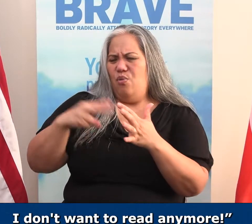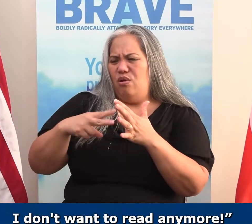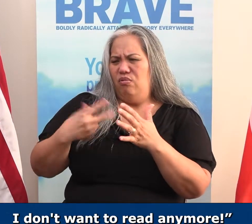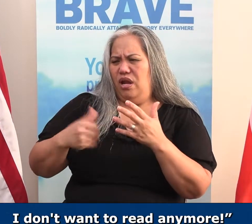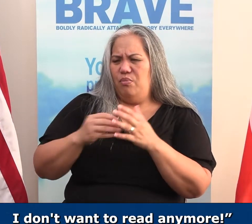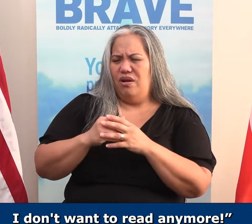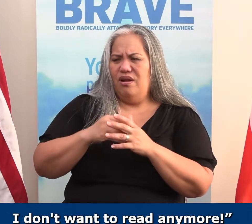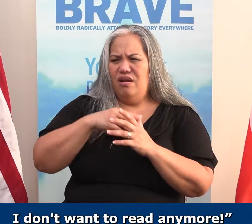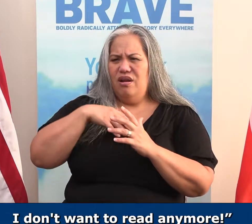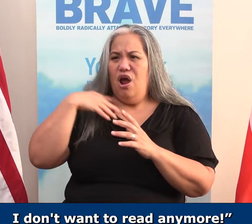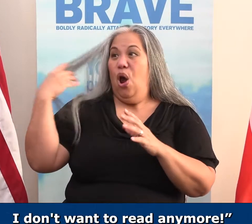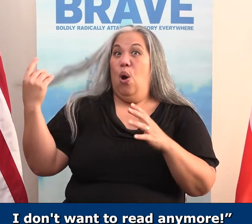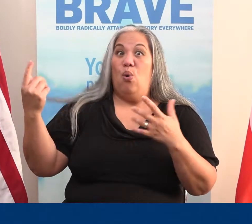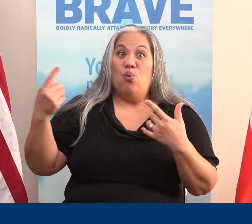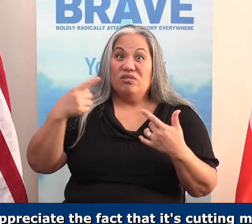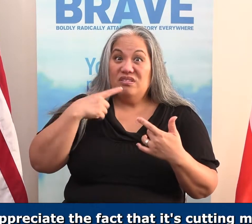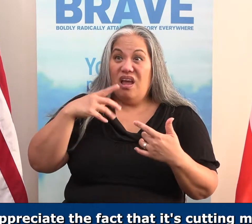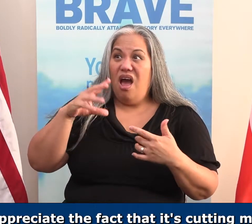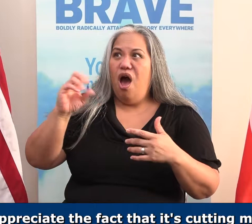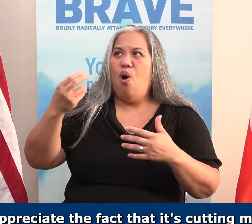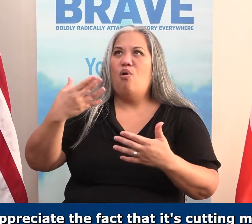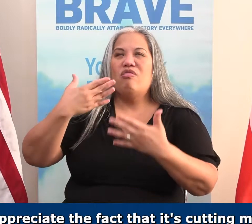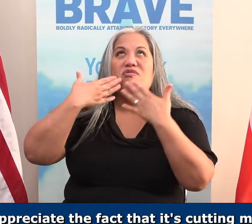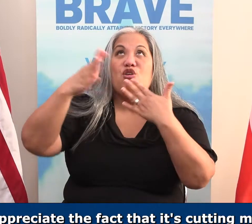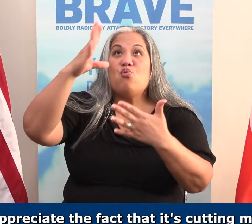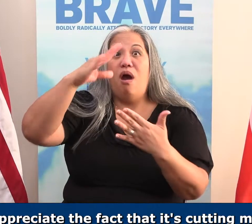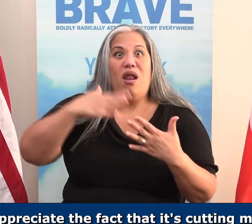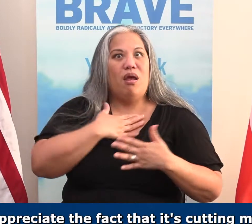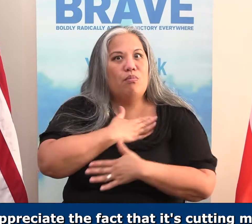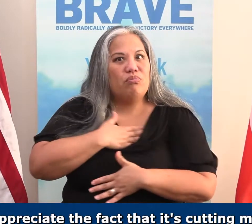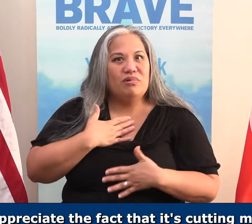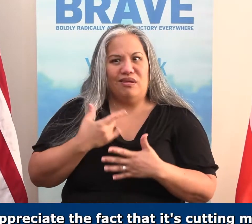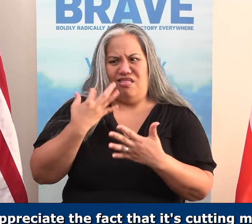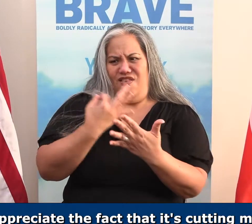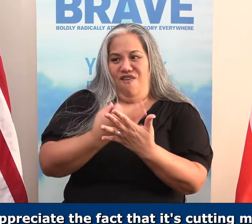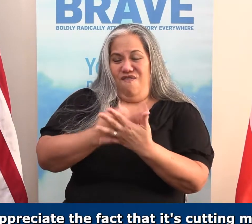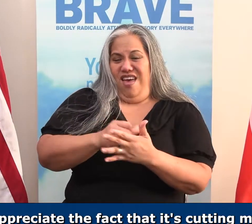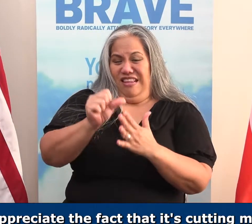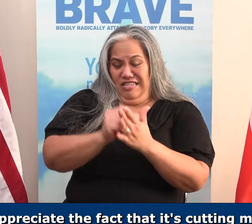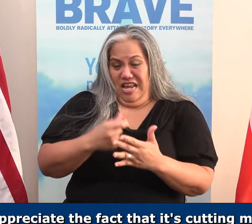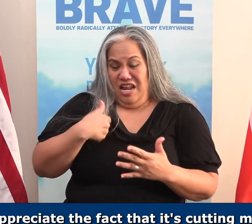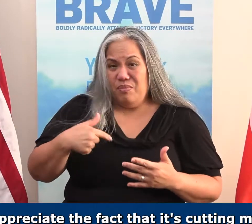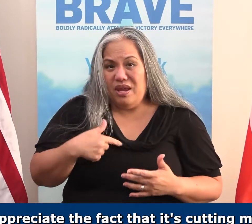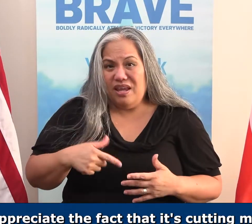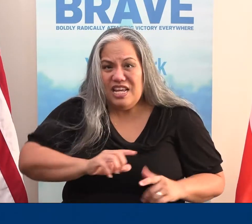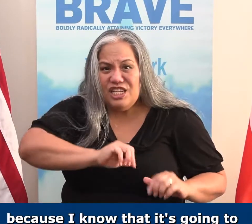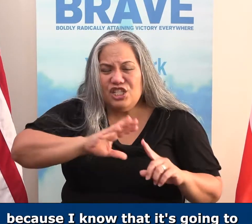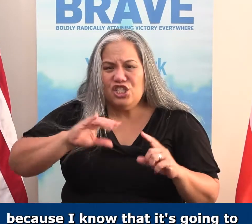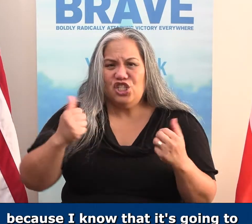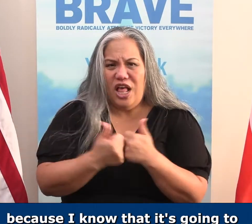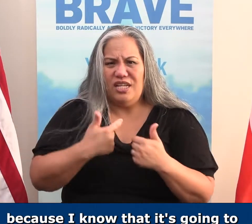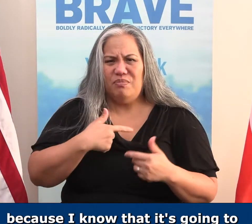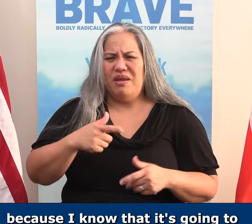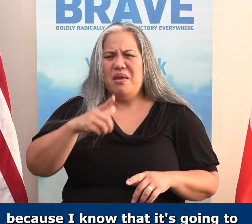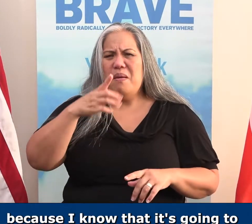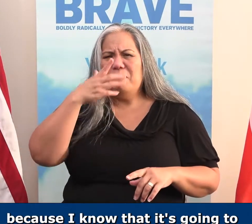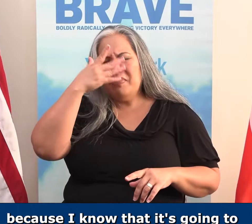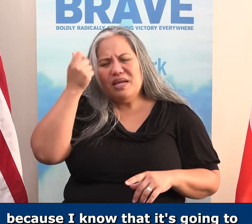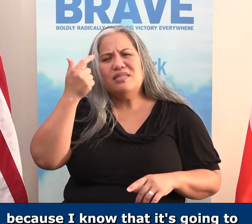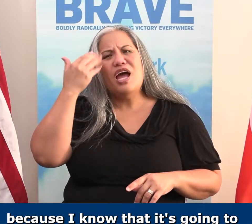Oh, thank you, God. I appreciate the fact that it's cutting me, that it's challenging me, because I know that it's